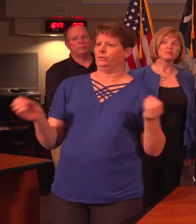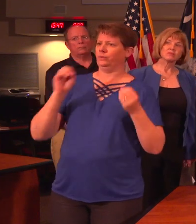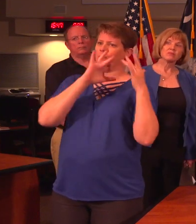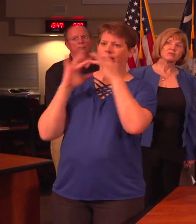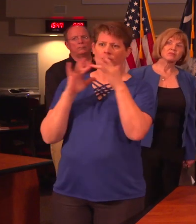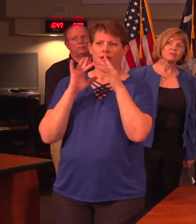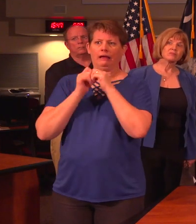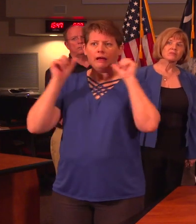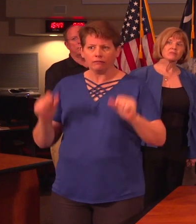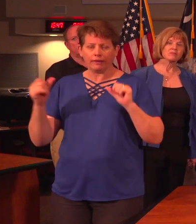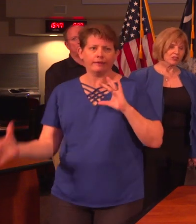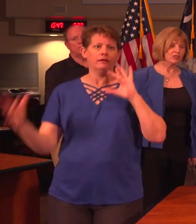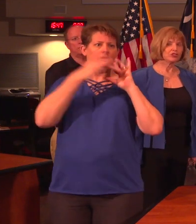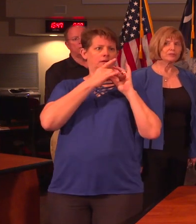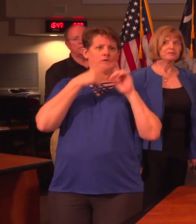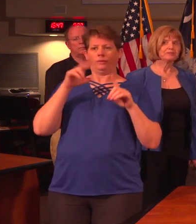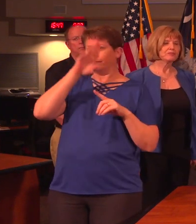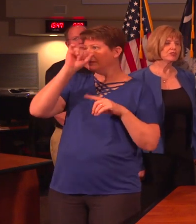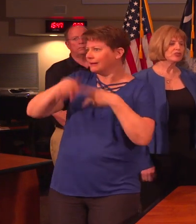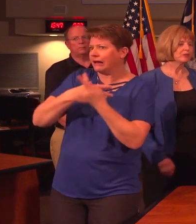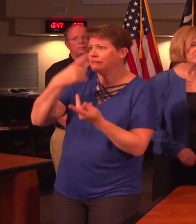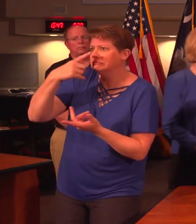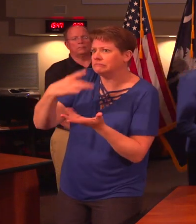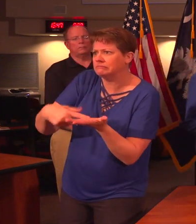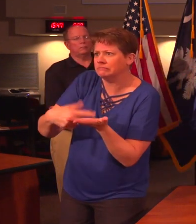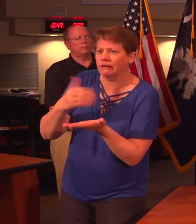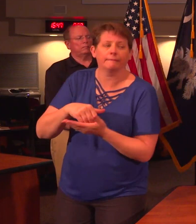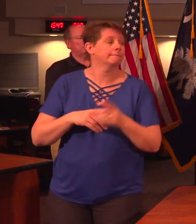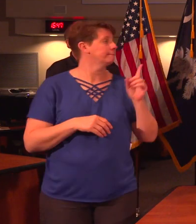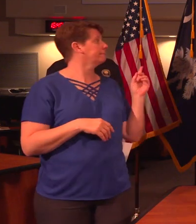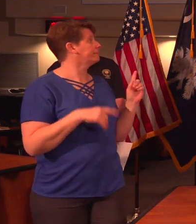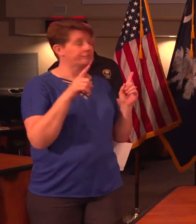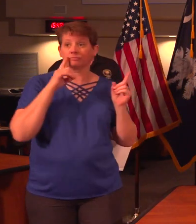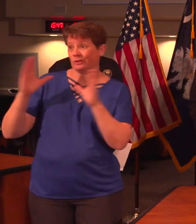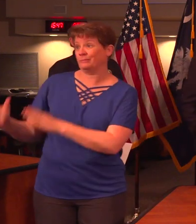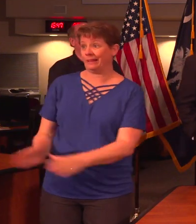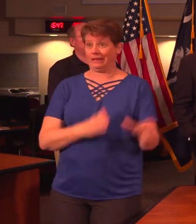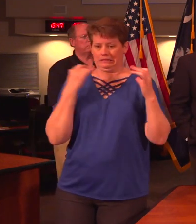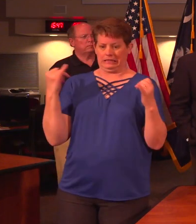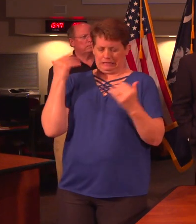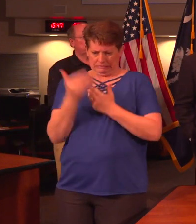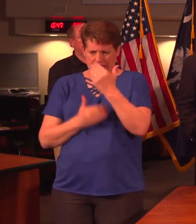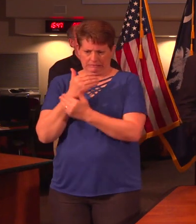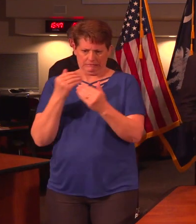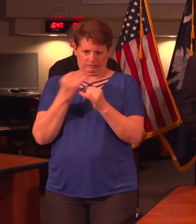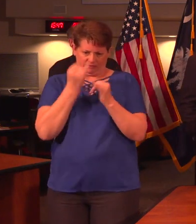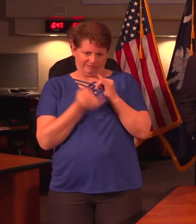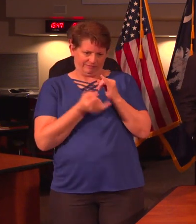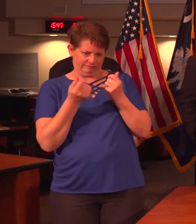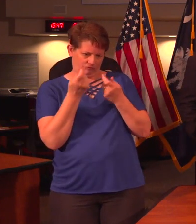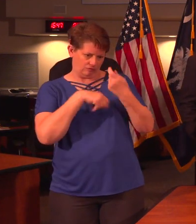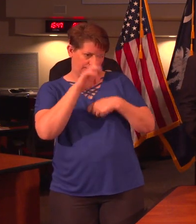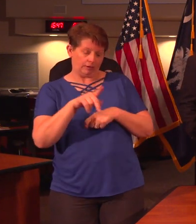get connection to the buses and things like that? Sure. Those plans are being finalized. We'll be working with school